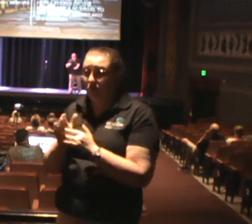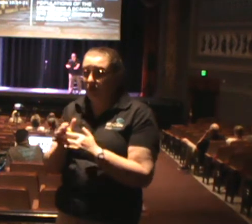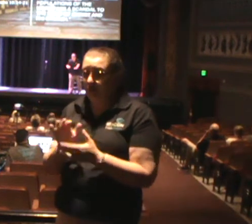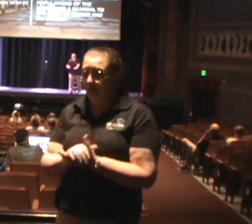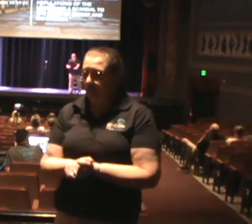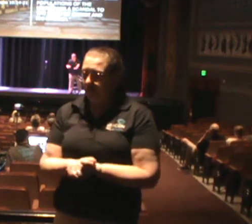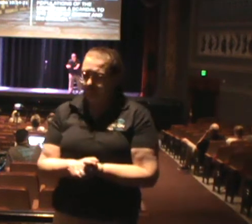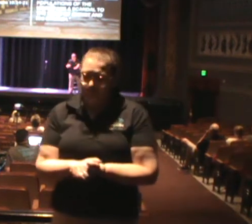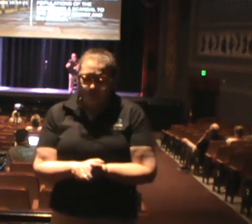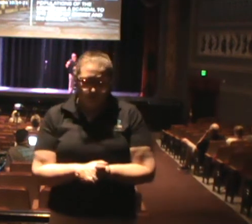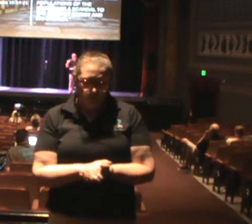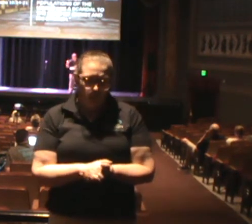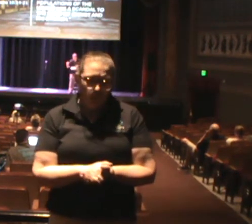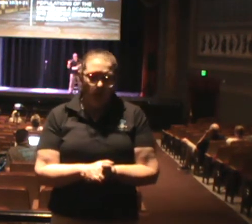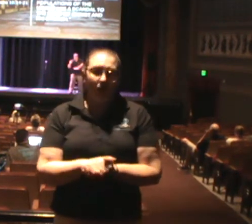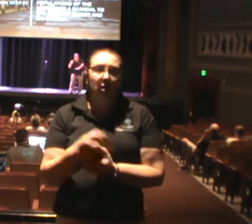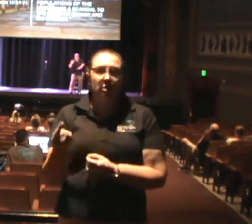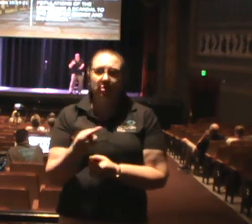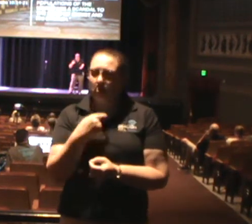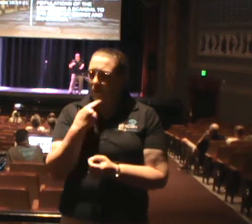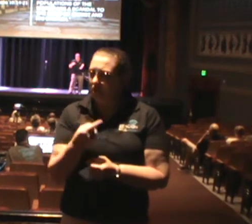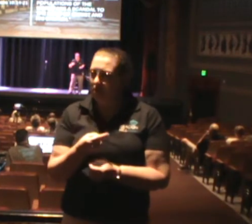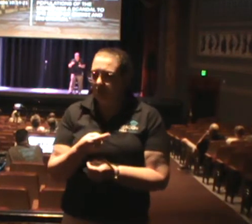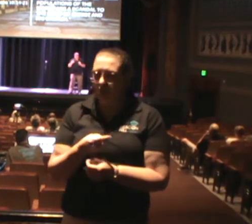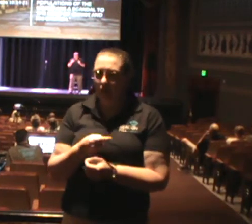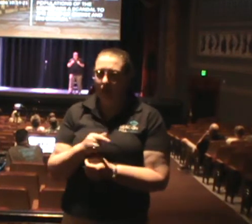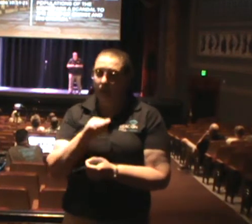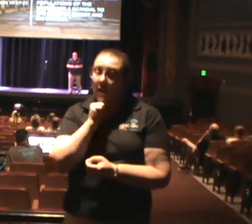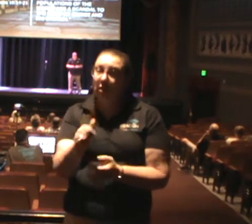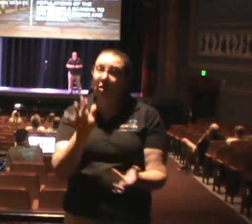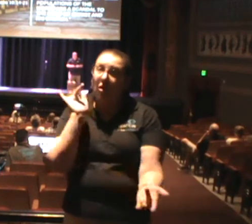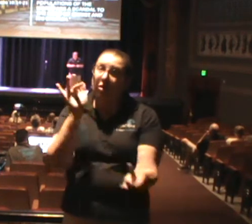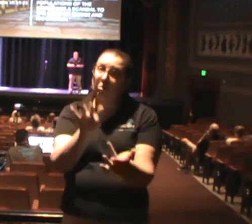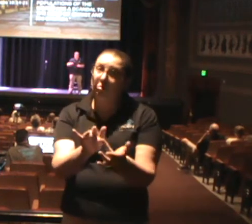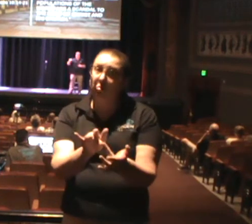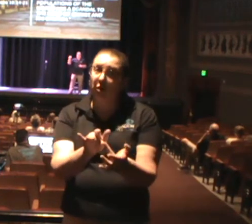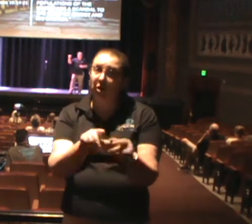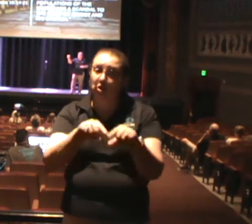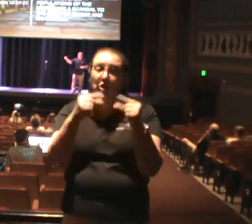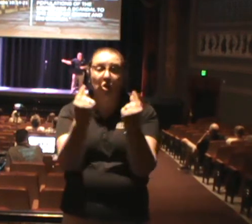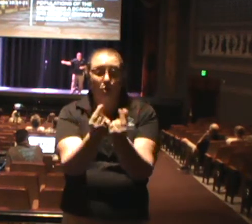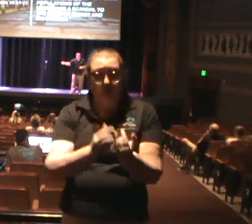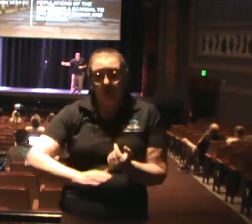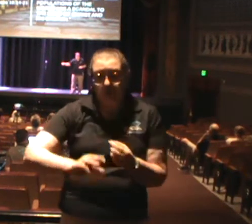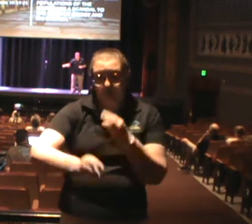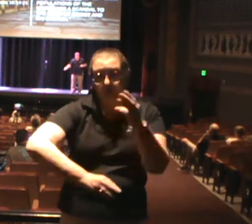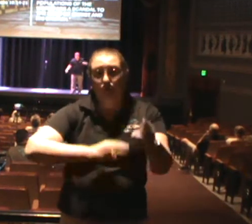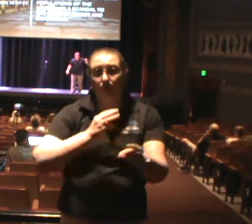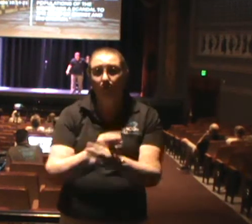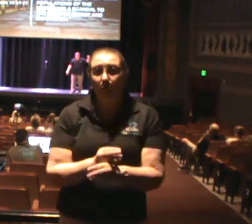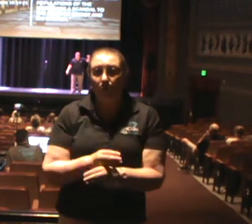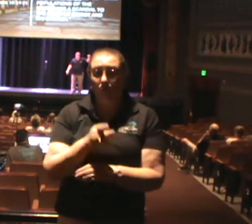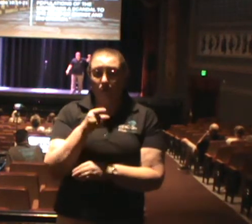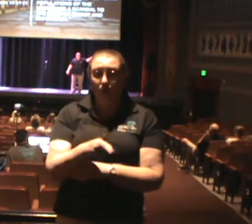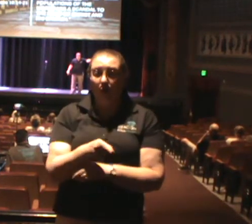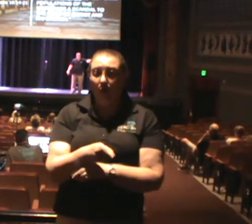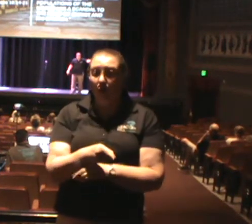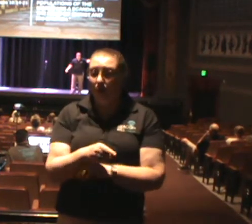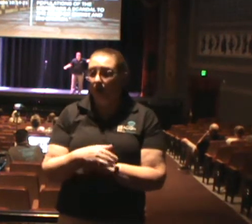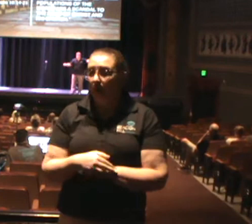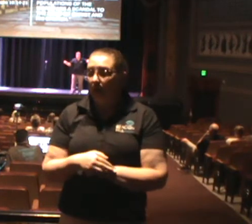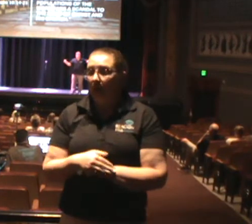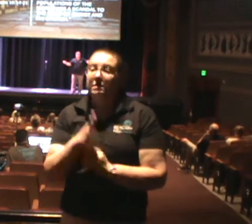scathing statement. He said the unreached populations of the world are a scandal to the name of